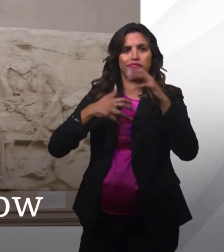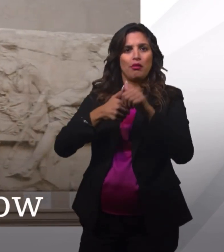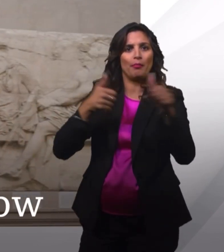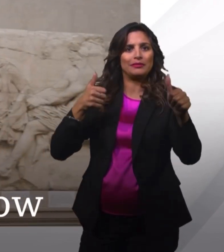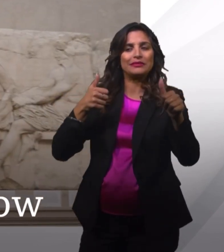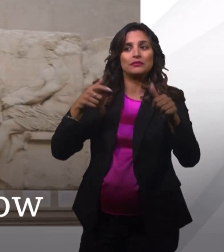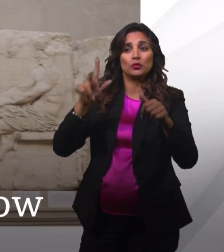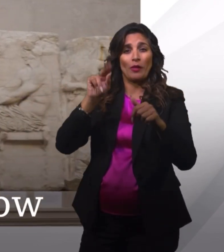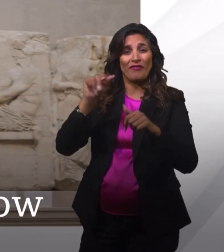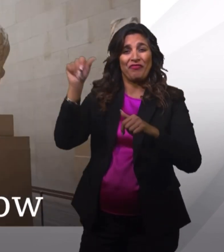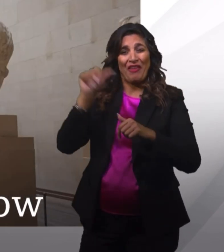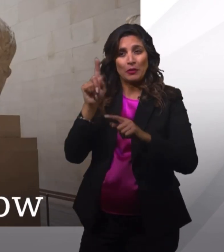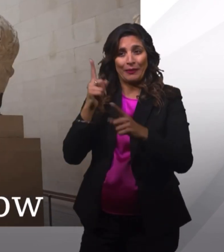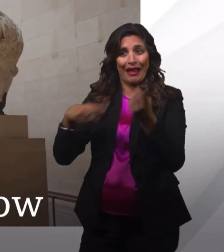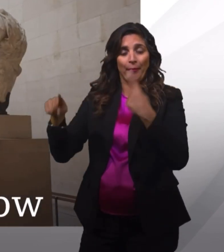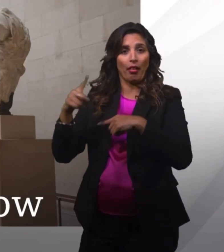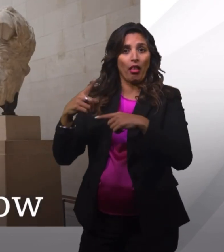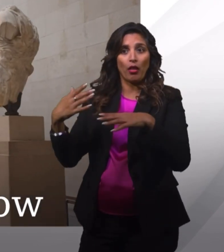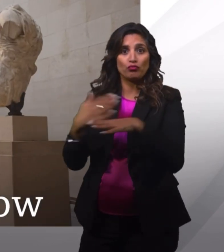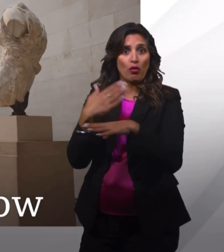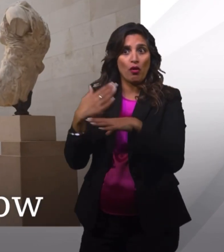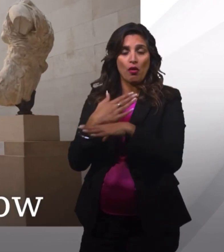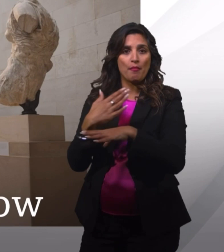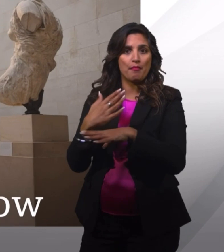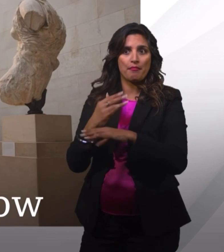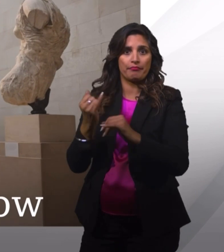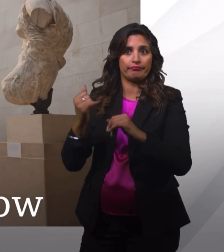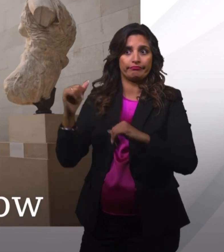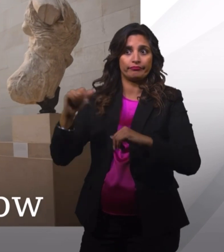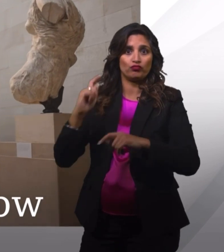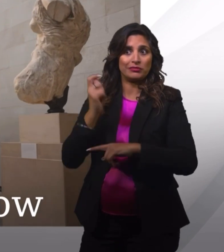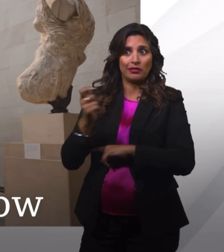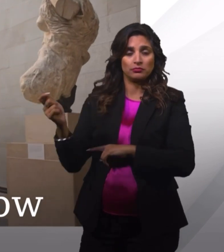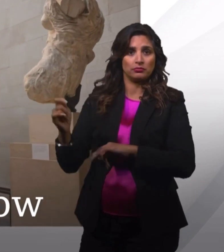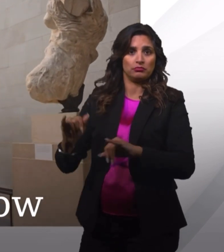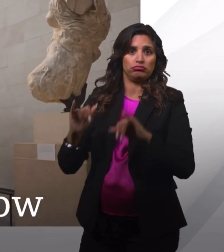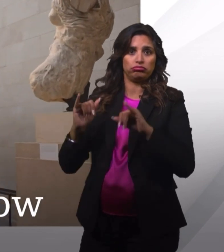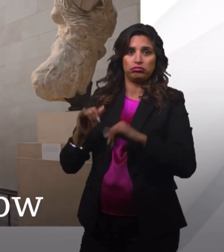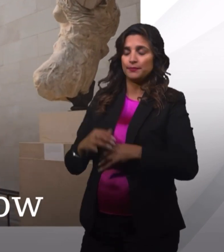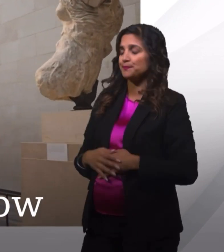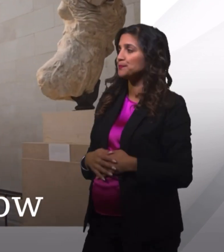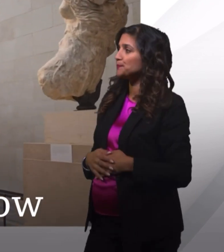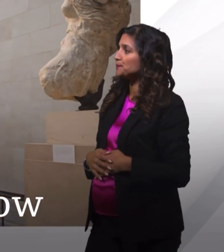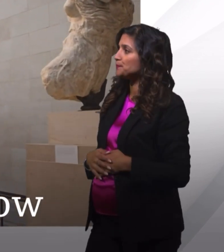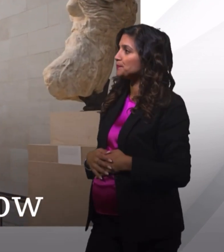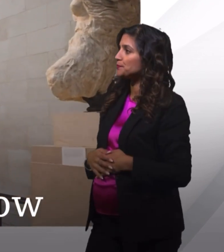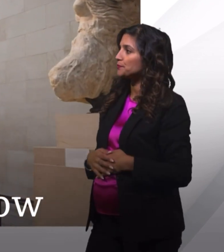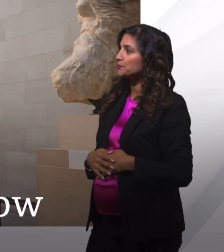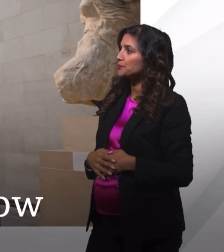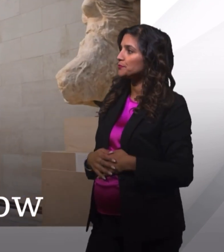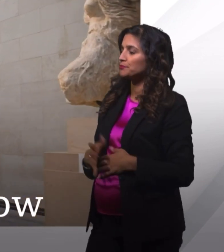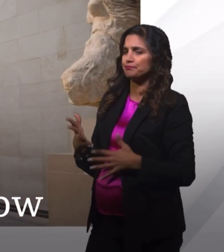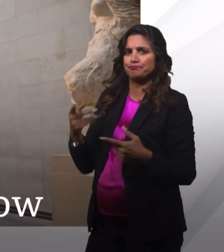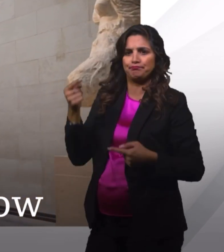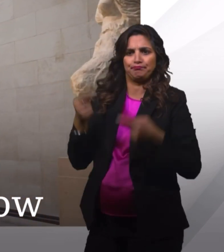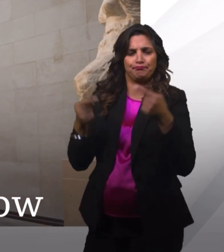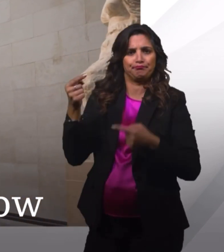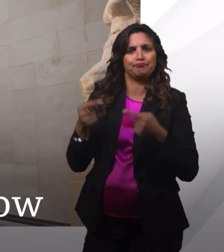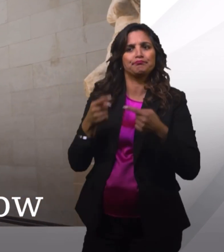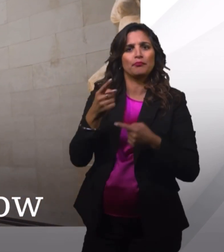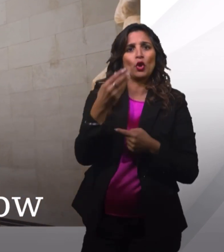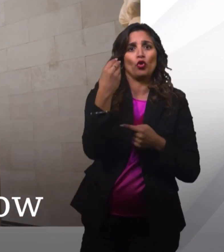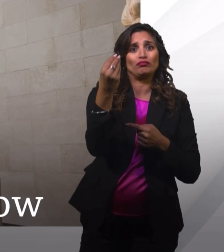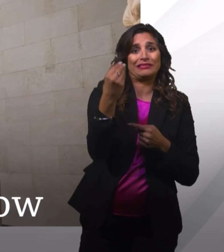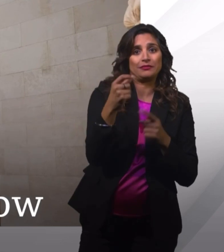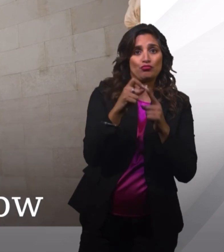row between Britain and Greece over the Parthenon sculptures or Elgin marbles. The Greek Prime Minister said to be surprised and annoyed.